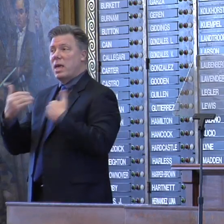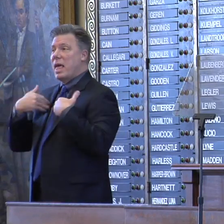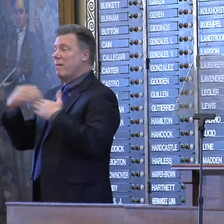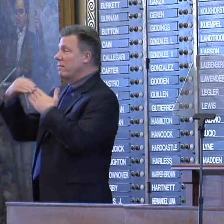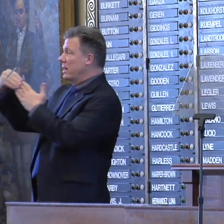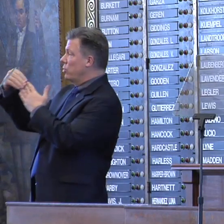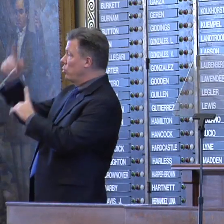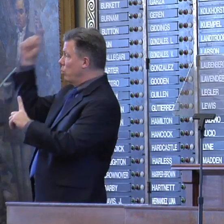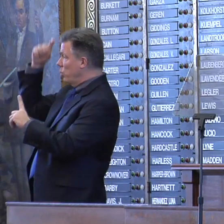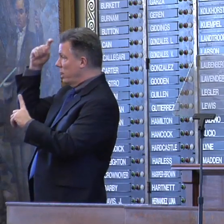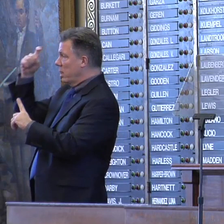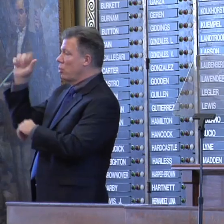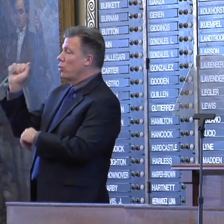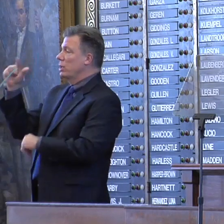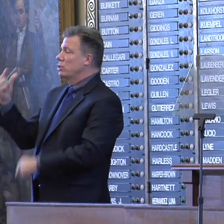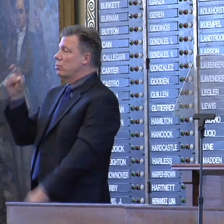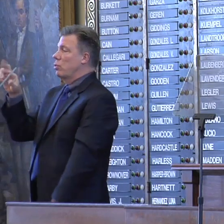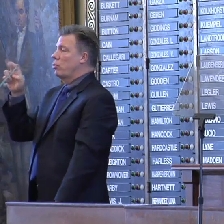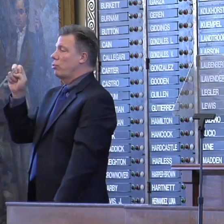and courage of Attorney General Greg Abbott.